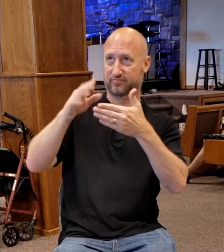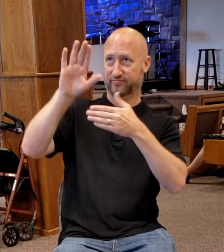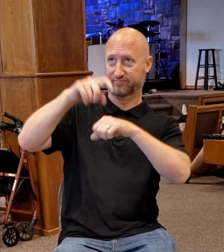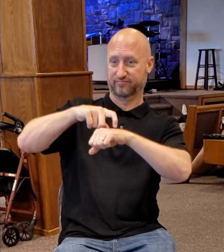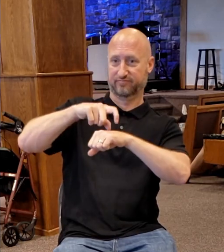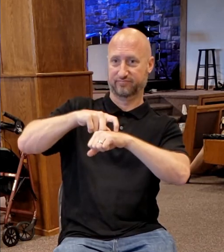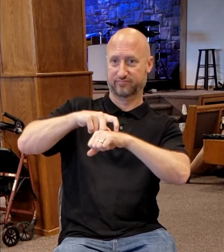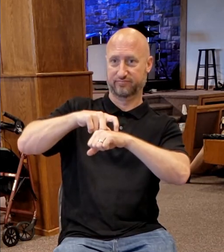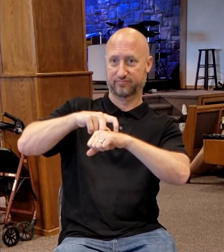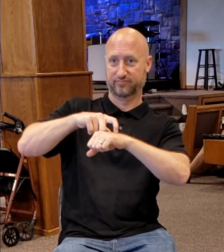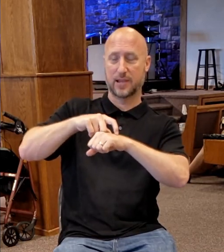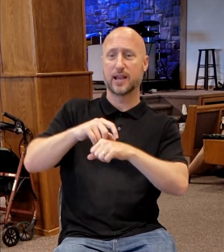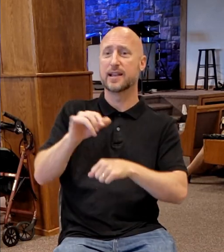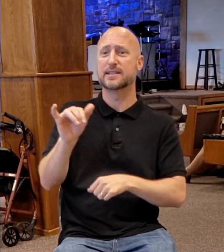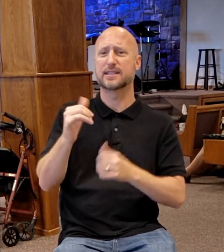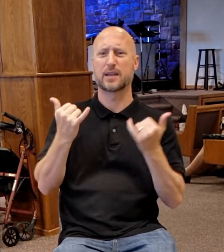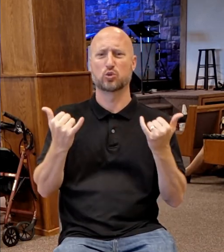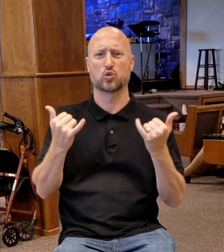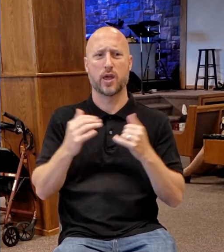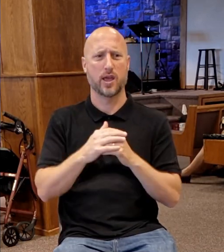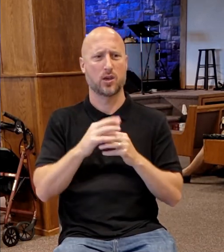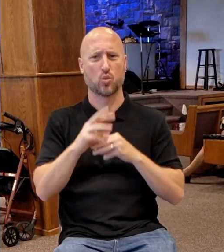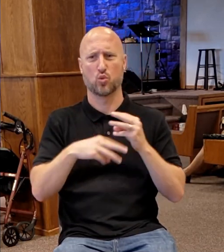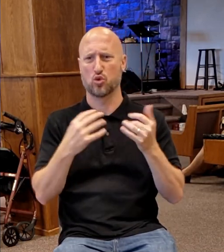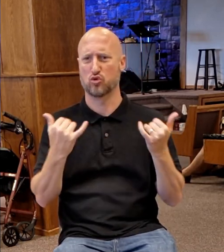This world, you look at his governance.